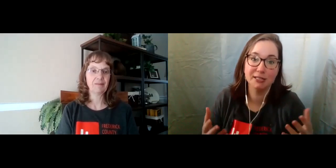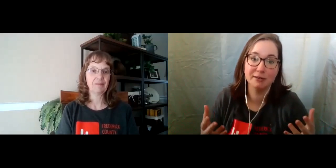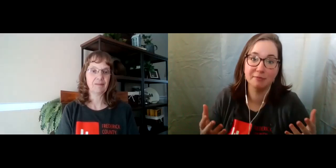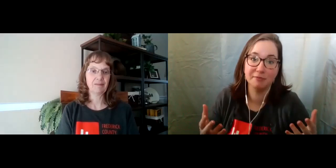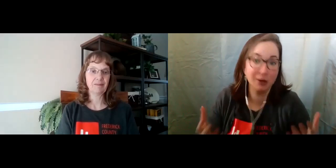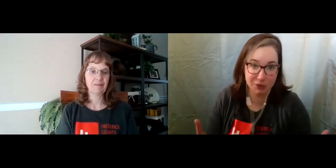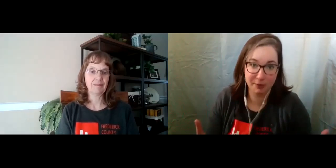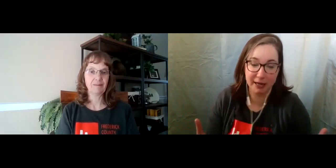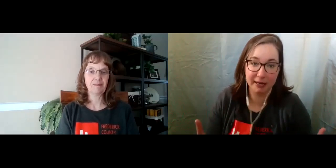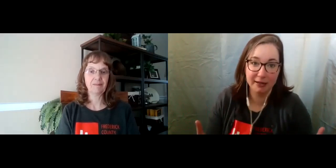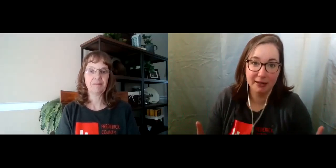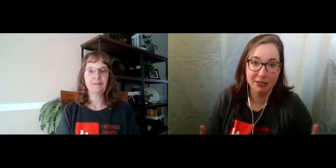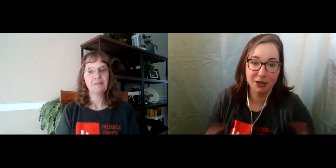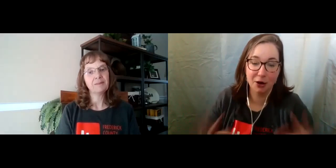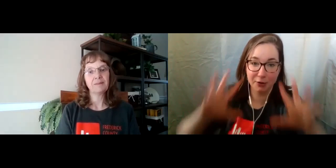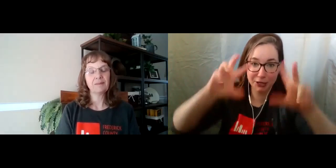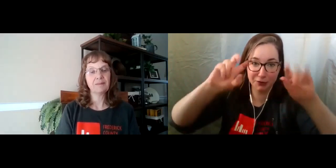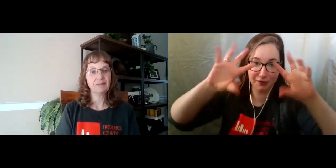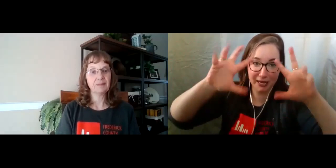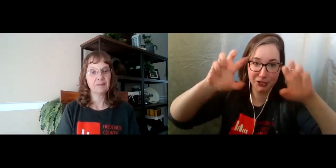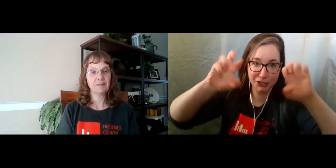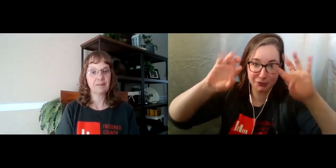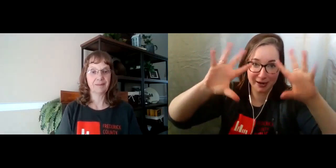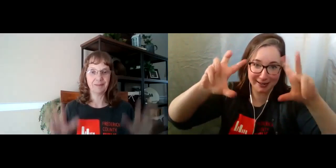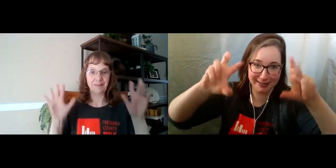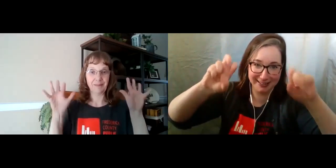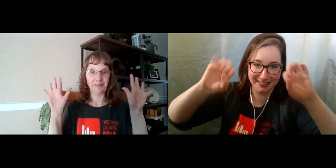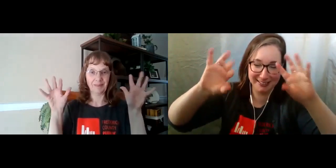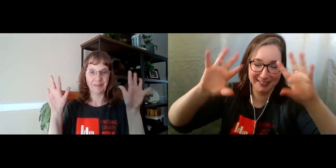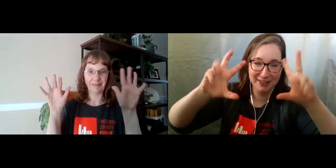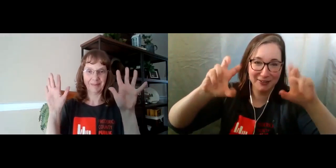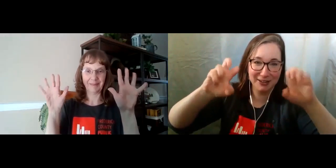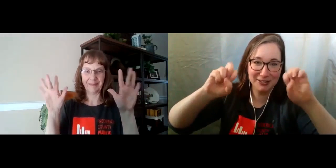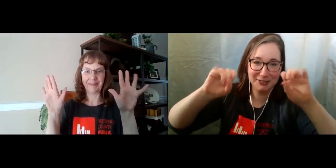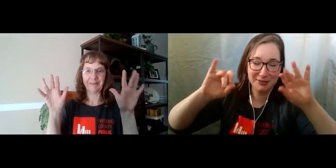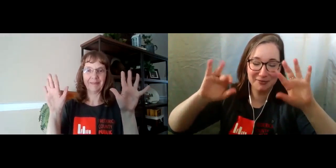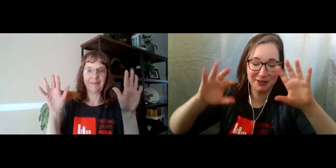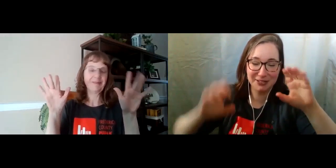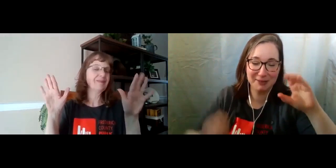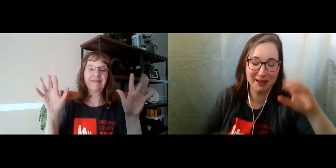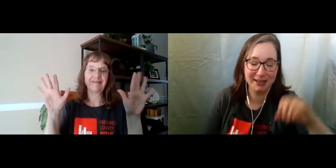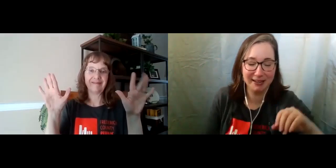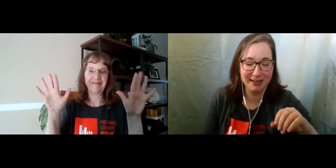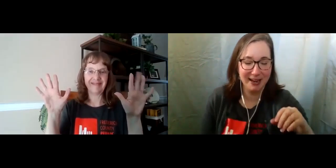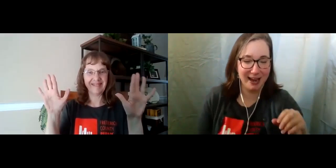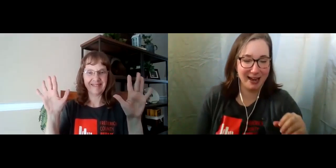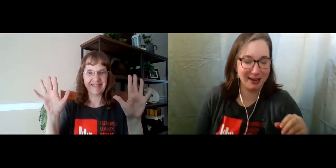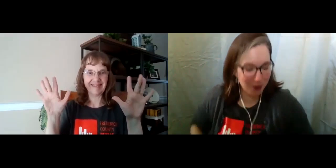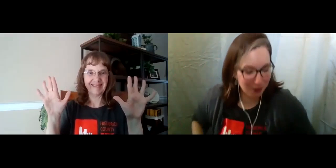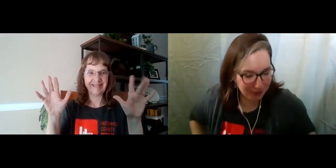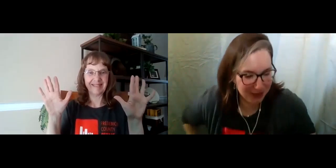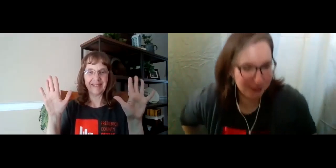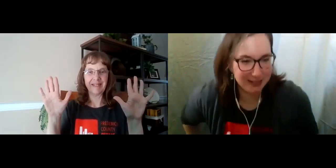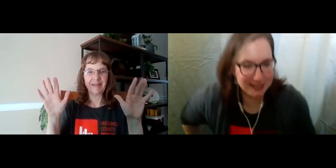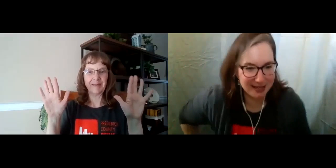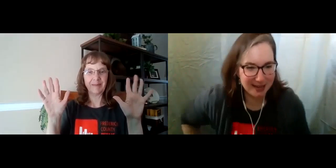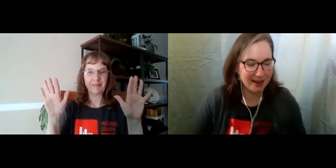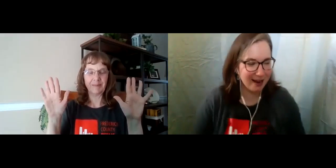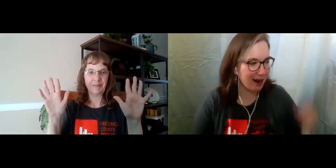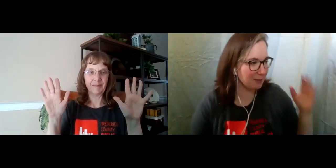fingerspelling. So get your phalanges ready. We're going to do some fingerspelling. And hopefully you can see, I'm going to be